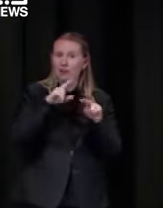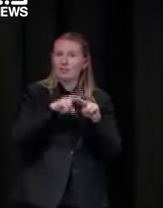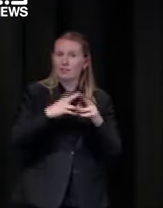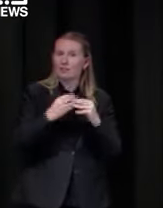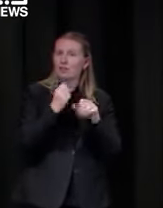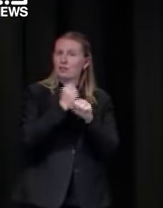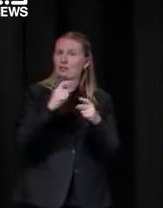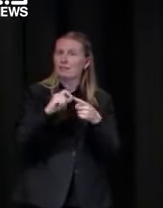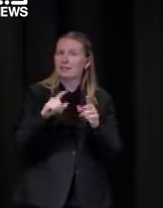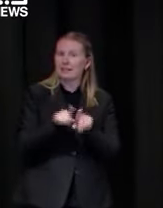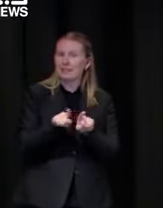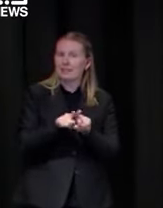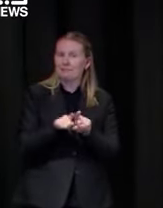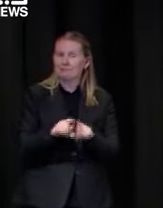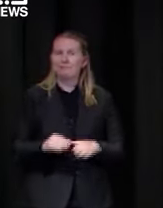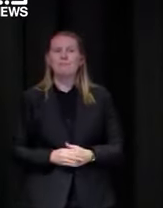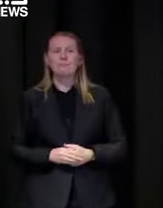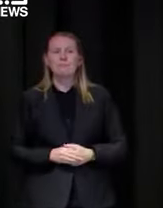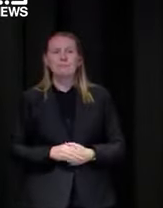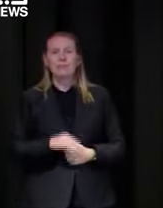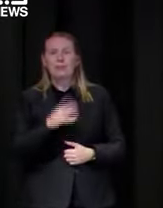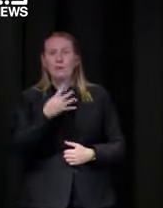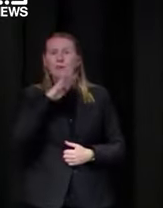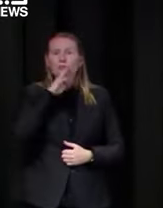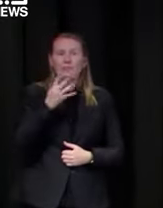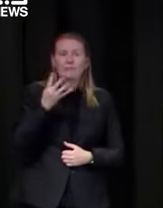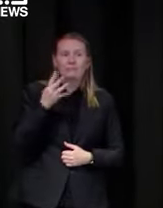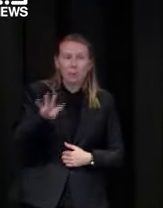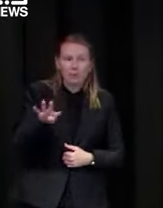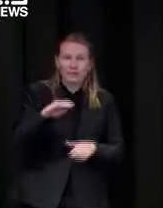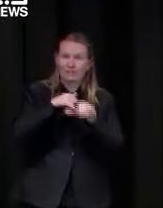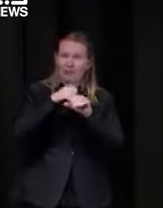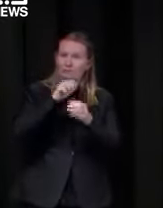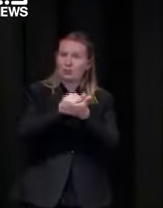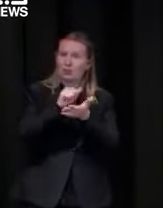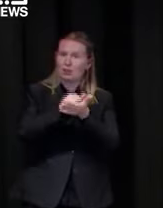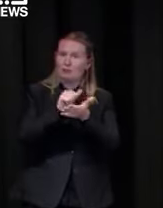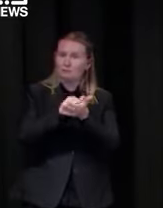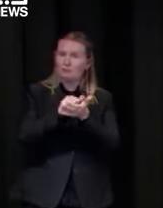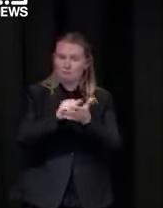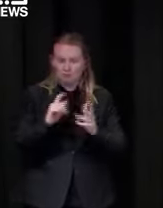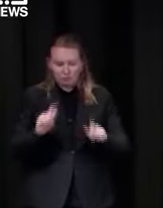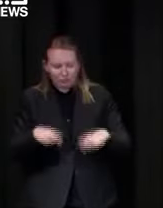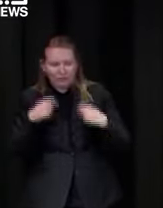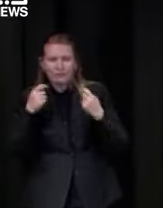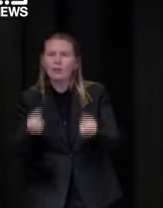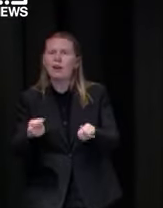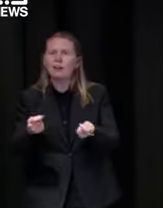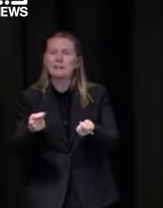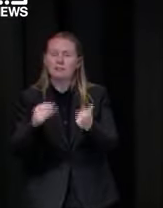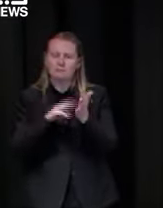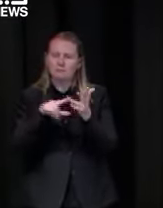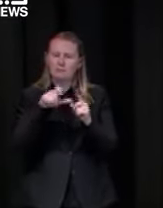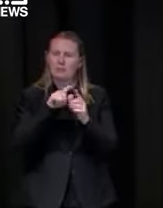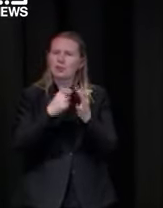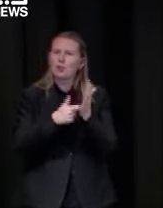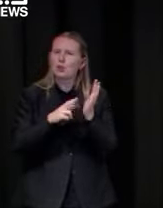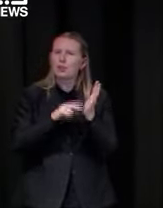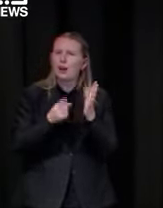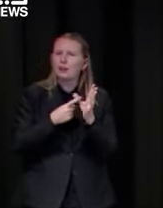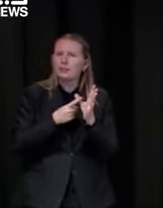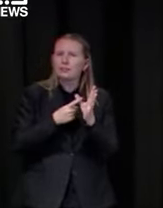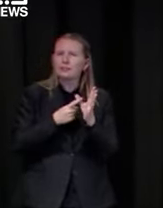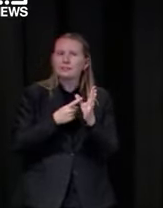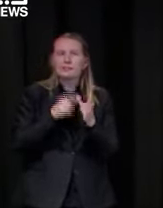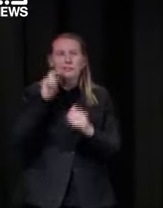and there are 444 440 pharmacies already um uh allocating moderna there'll be an additional